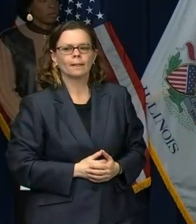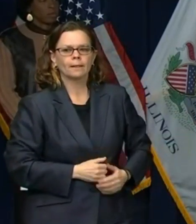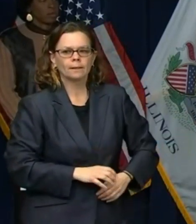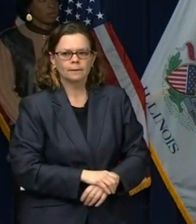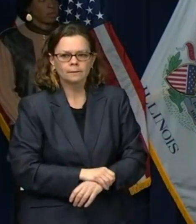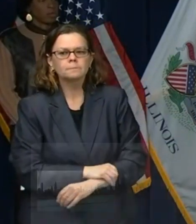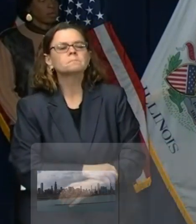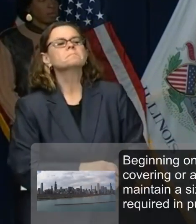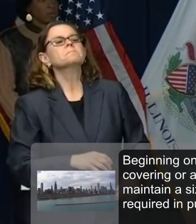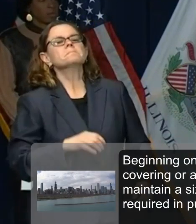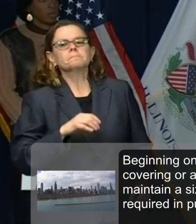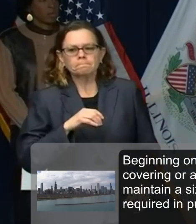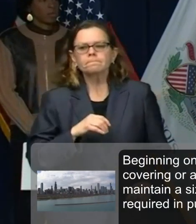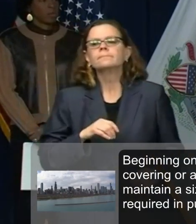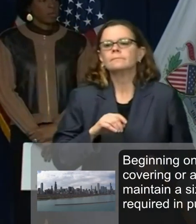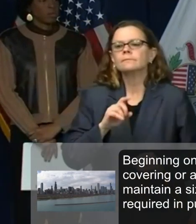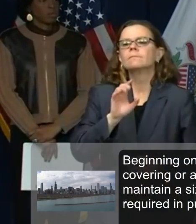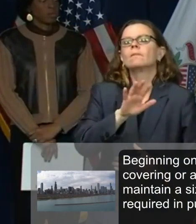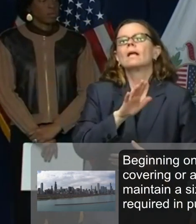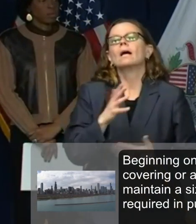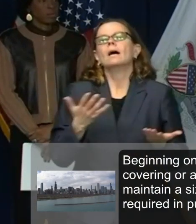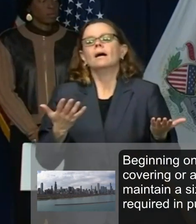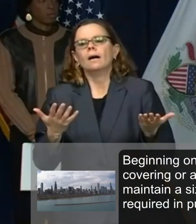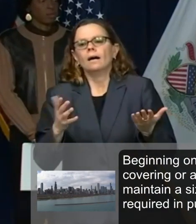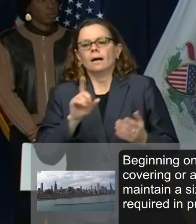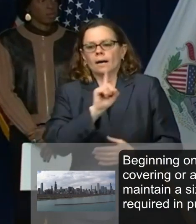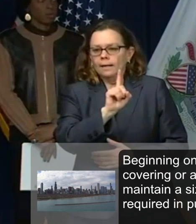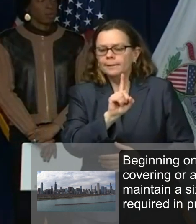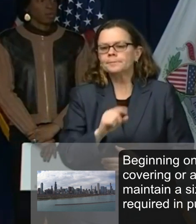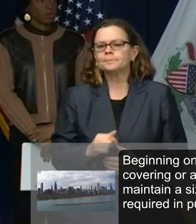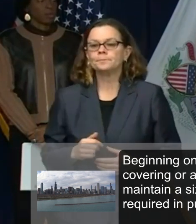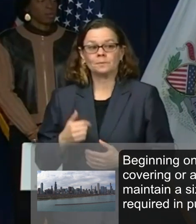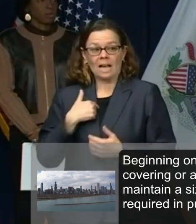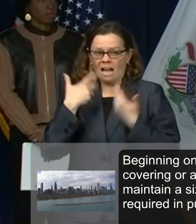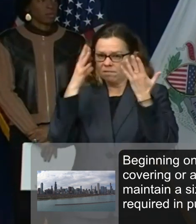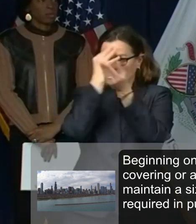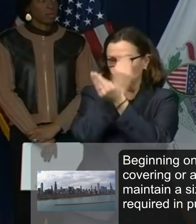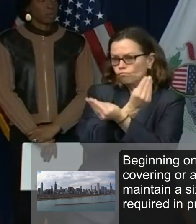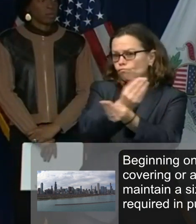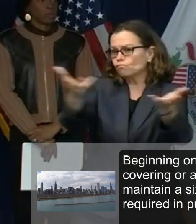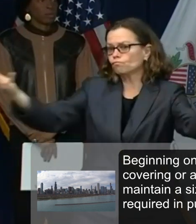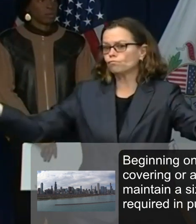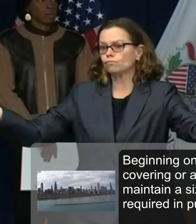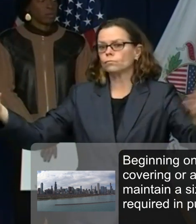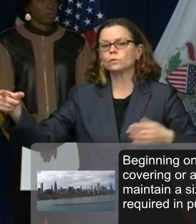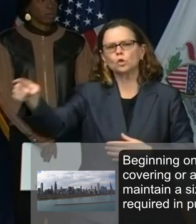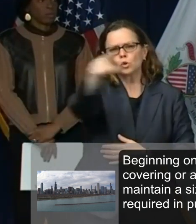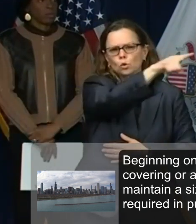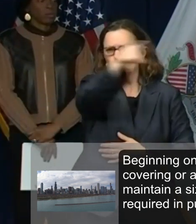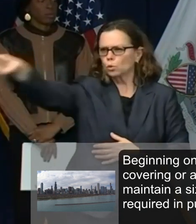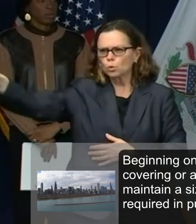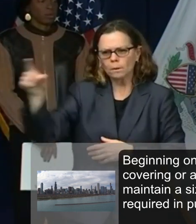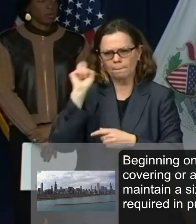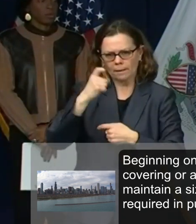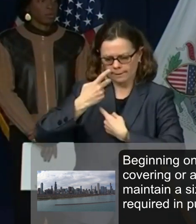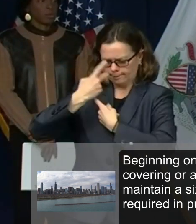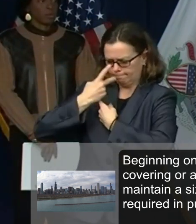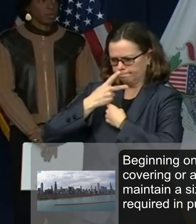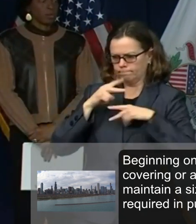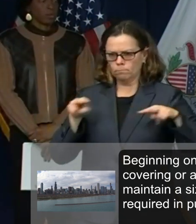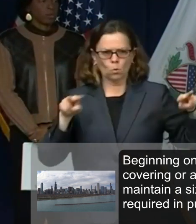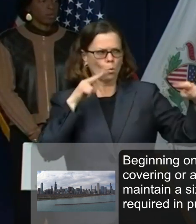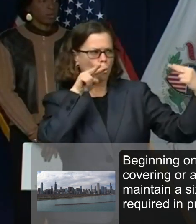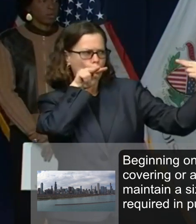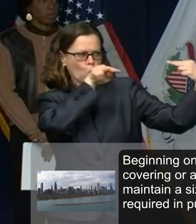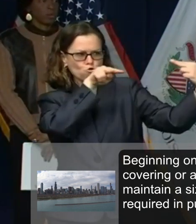suggested that people should simply, uh, self-police and that certainly law enforcement officers have the ability, and I would